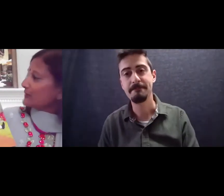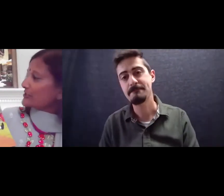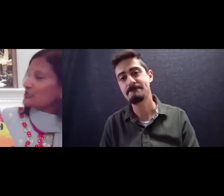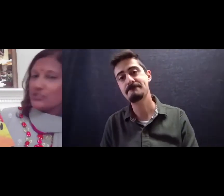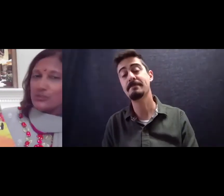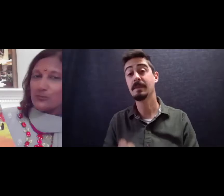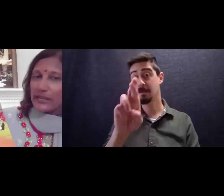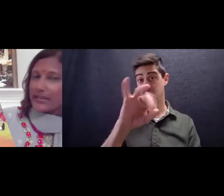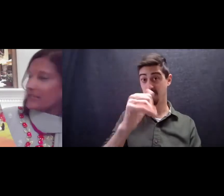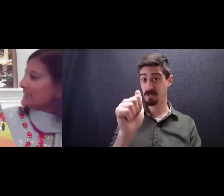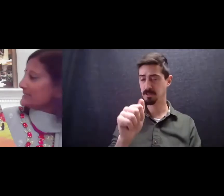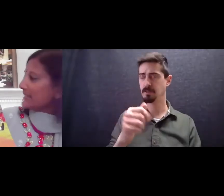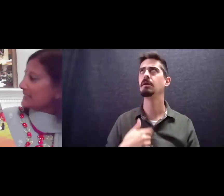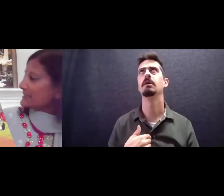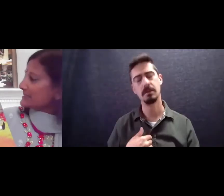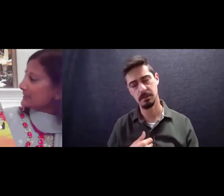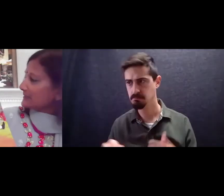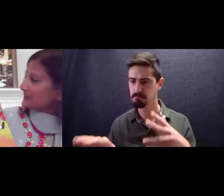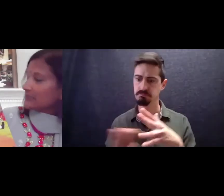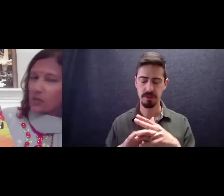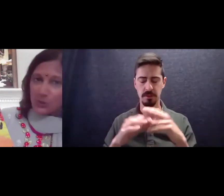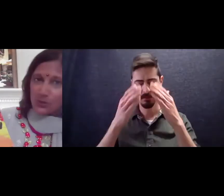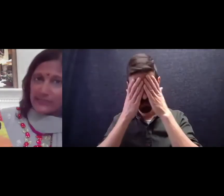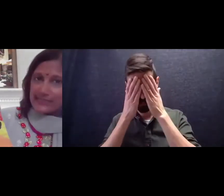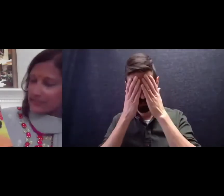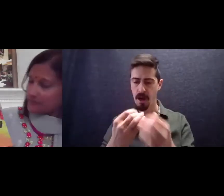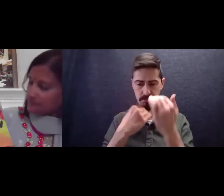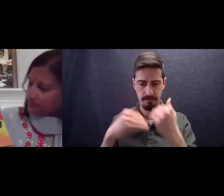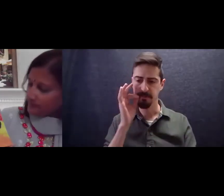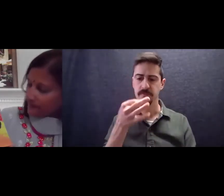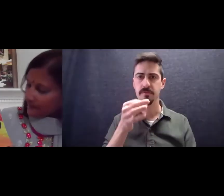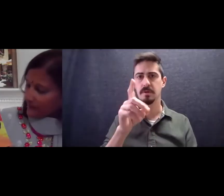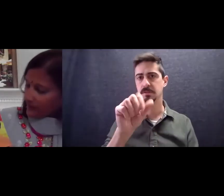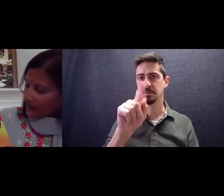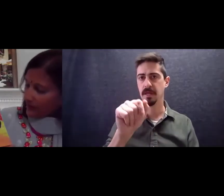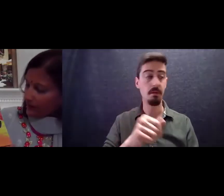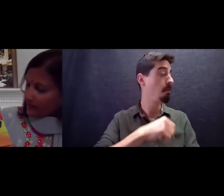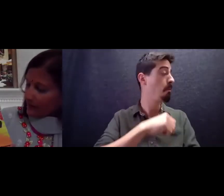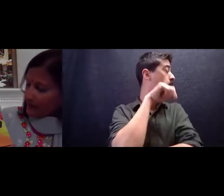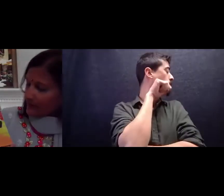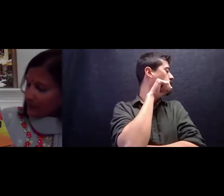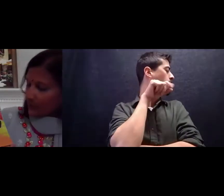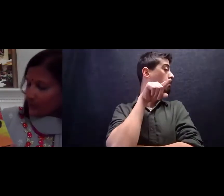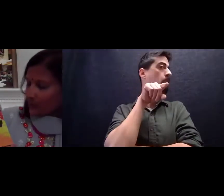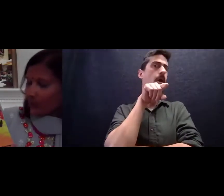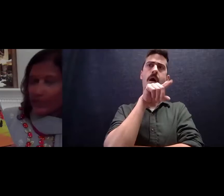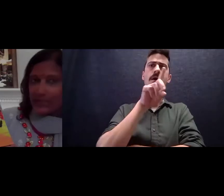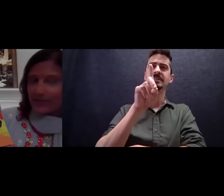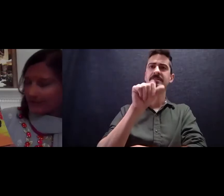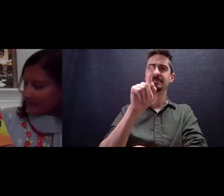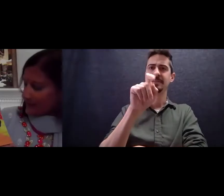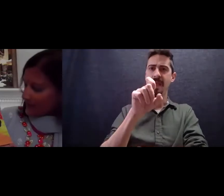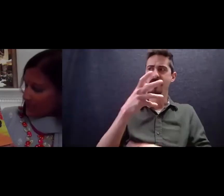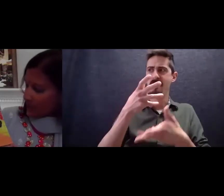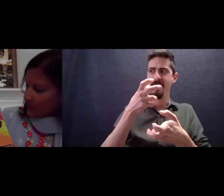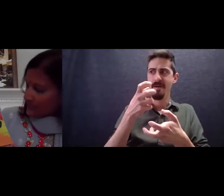Raja took a break and ate dates Kamel wanted some Kamel I think we can win